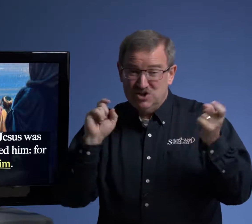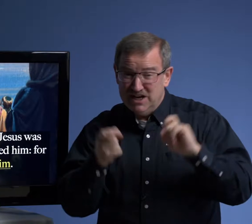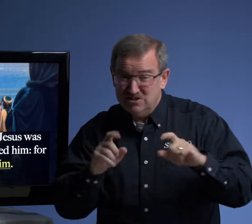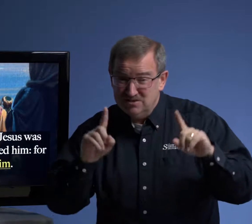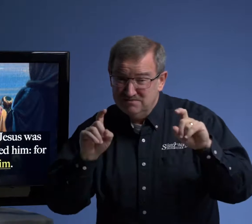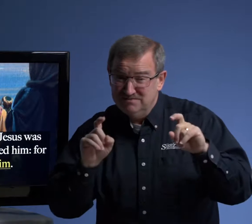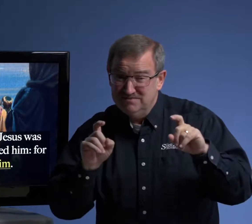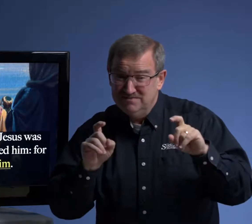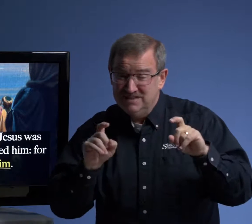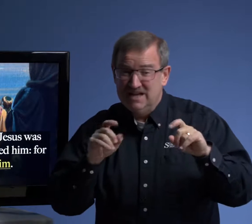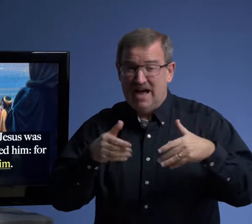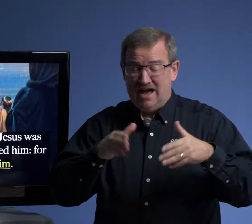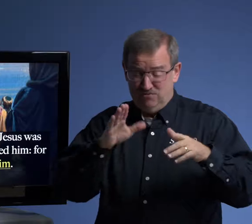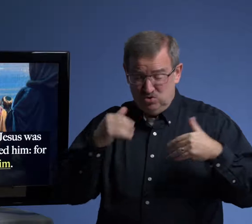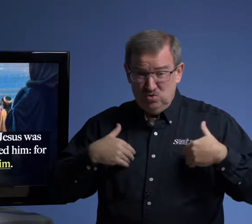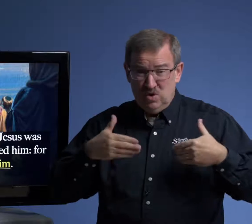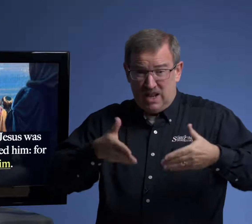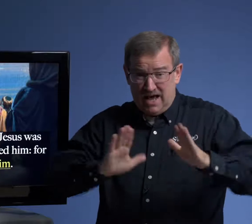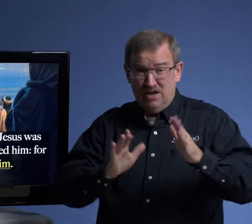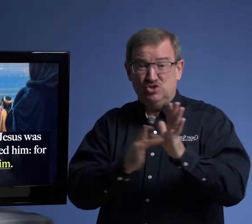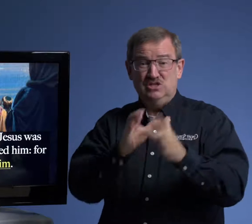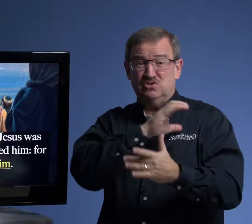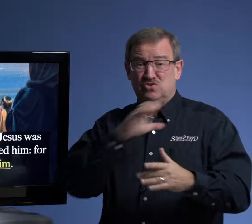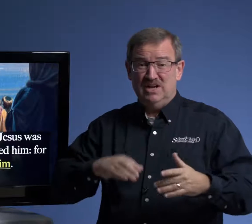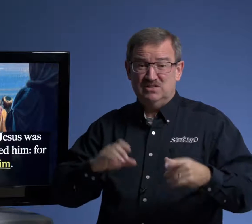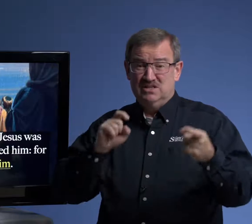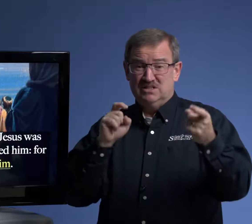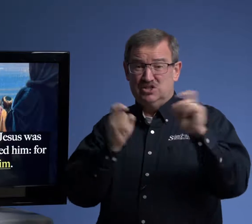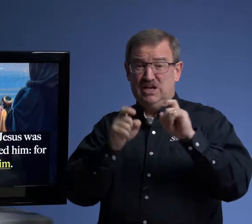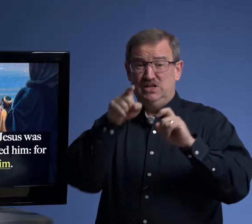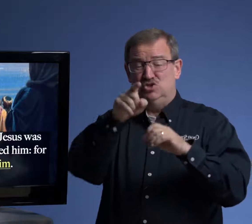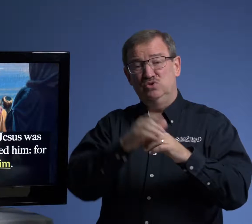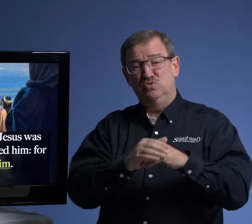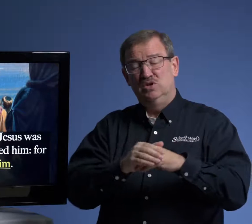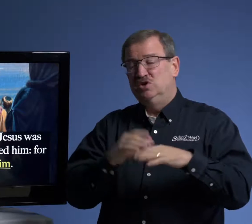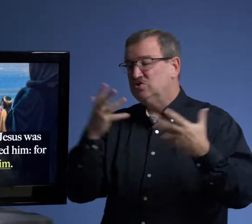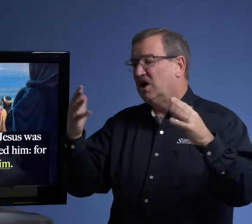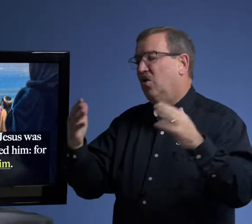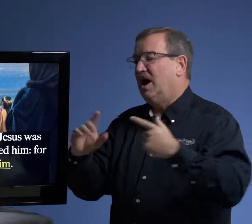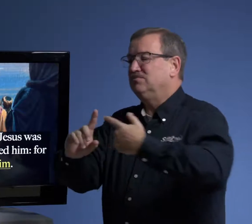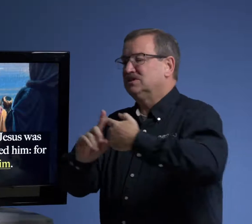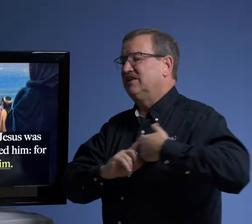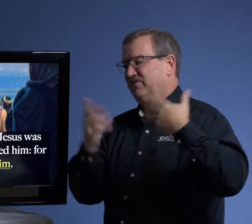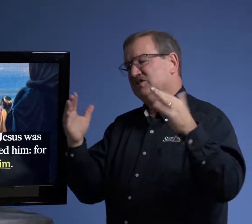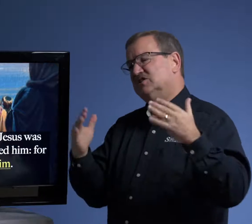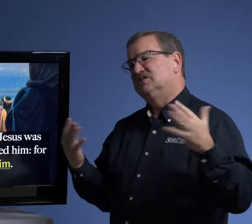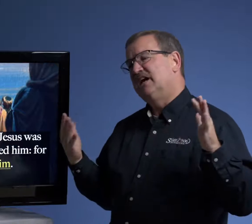changed. Have you allowed Jesus Christ to change you? You say, oh, I'm safe, finished, safe,